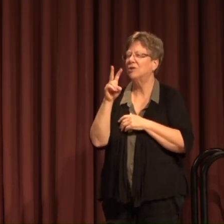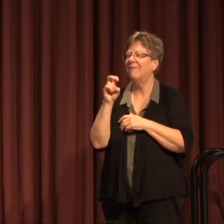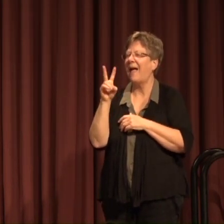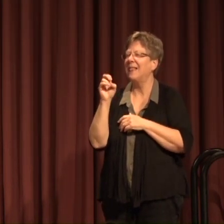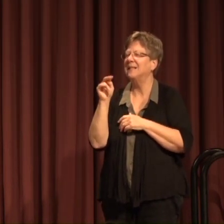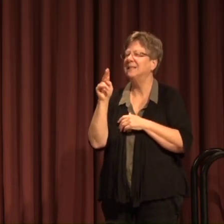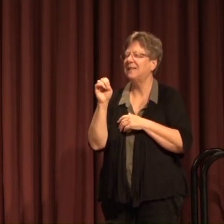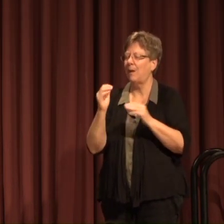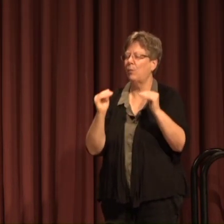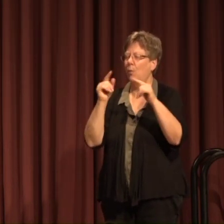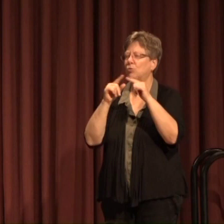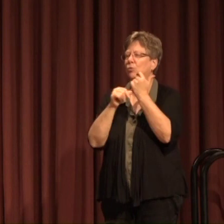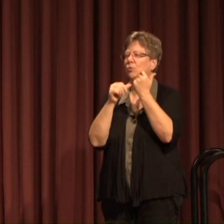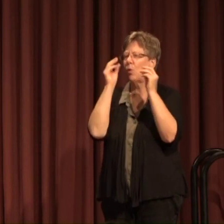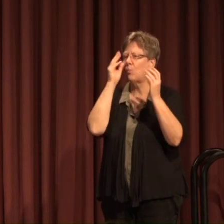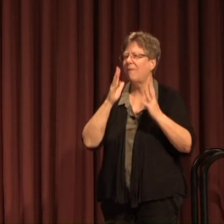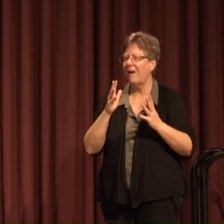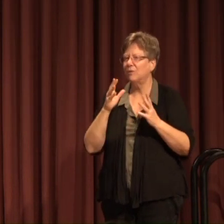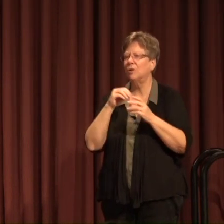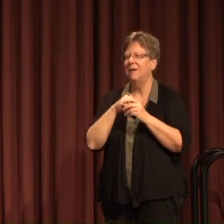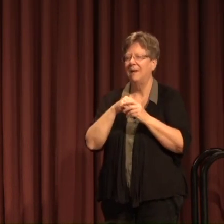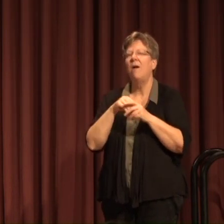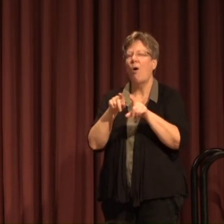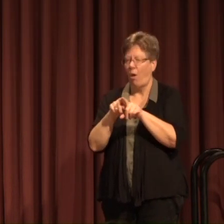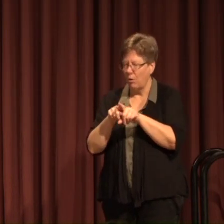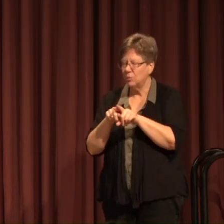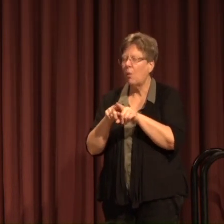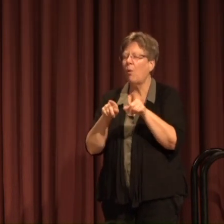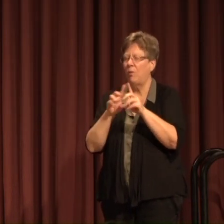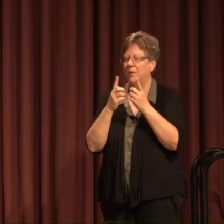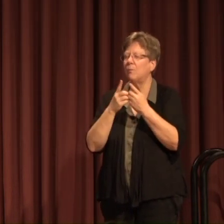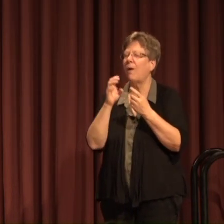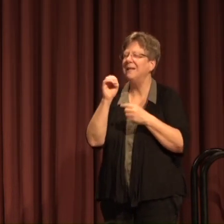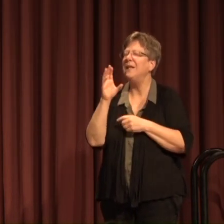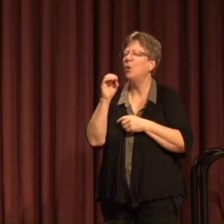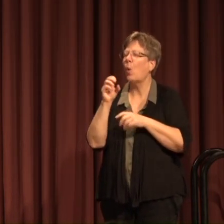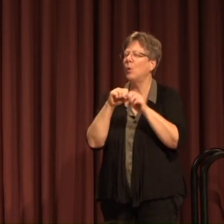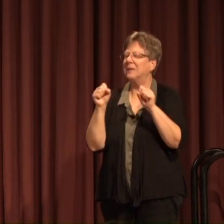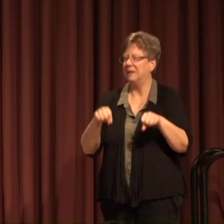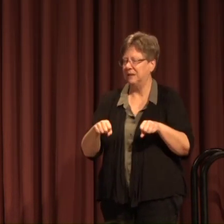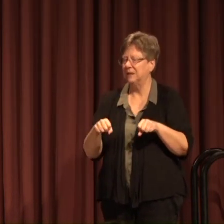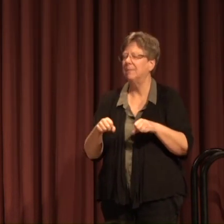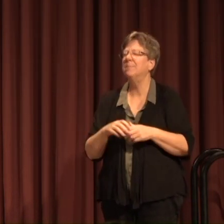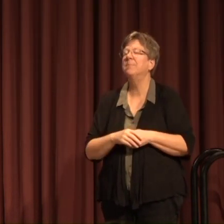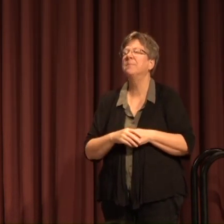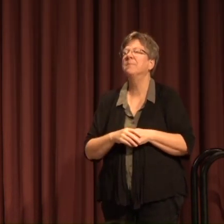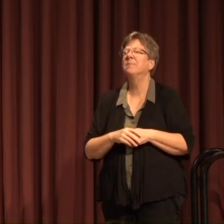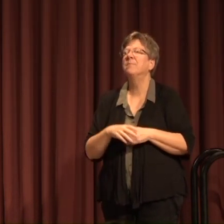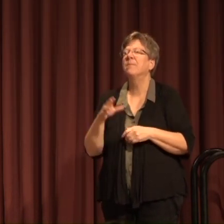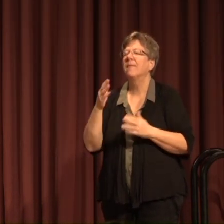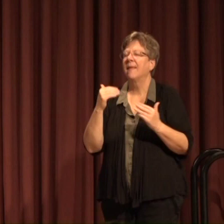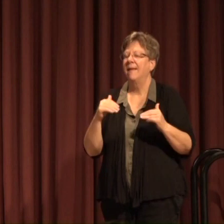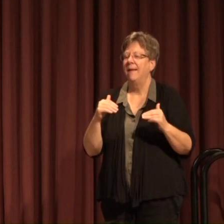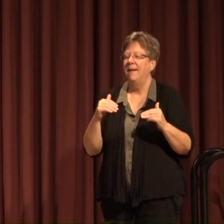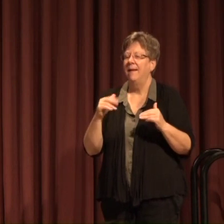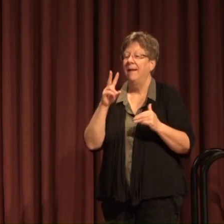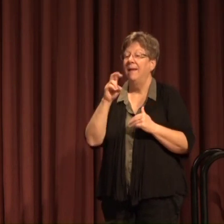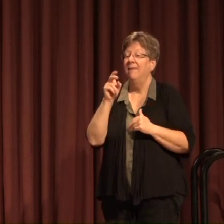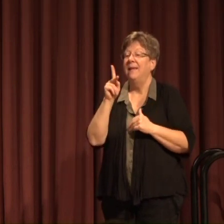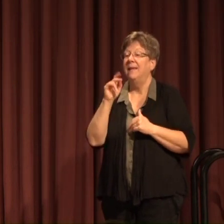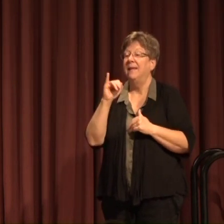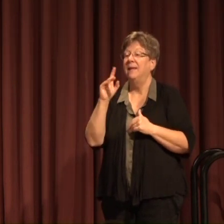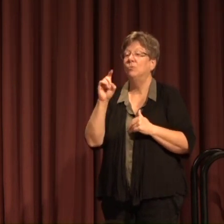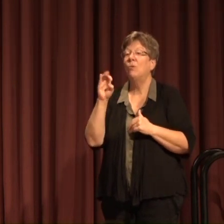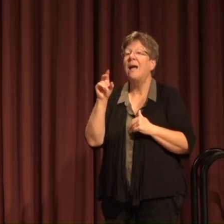promotion to associate professor in also in the department of ecosystem and conservation sciences Vicky